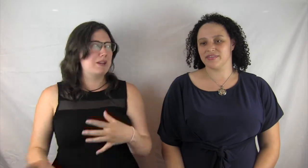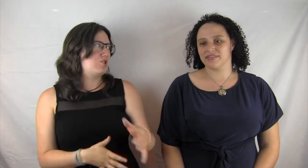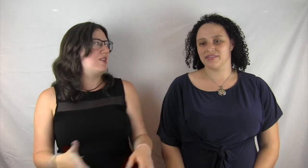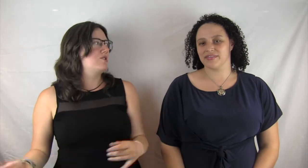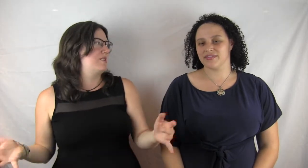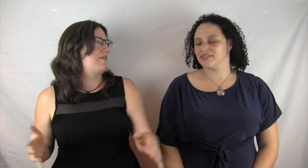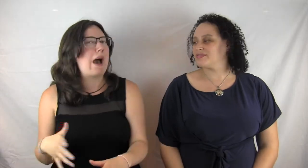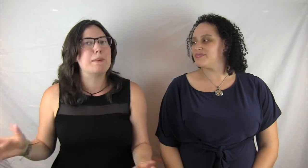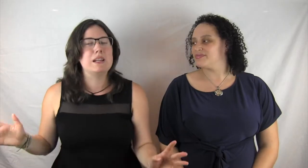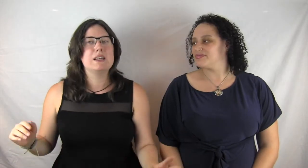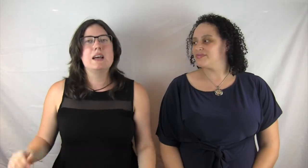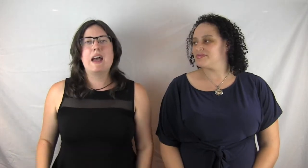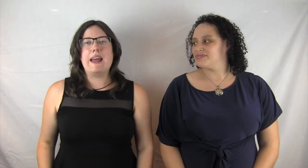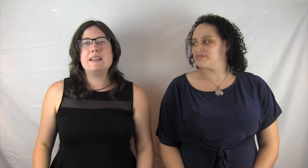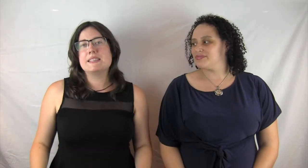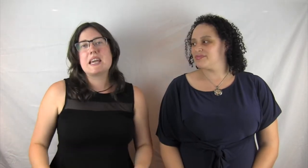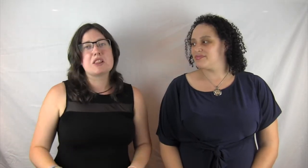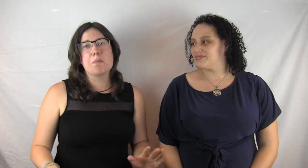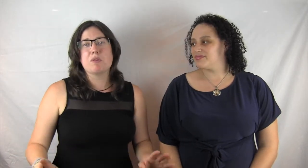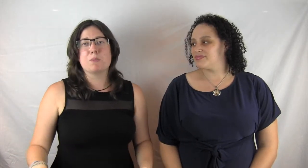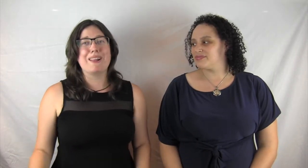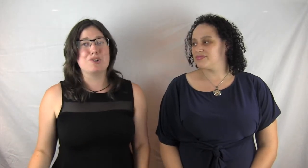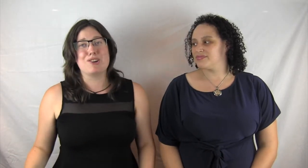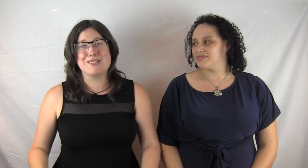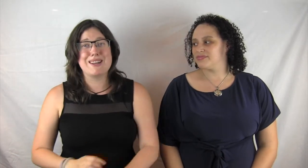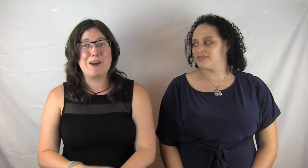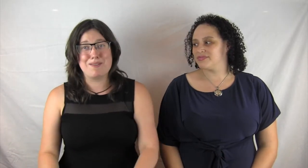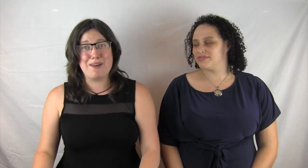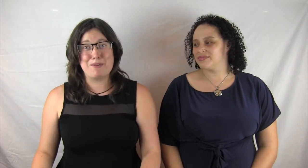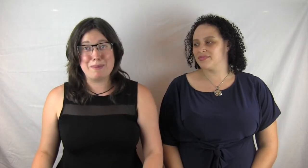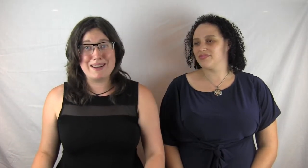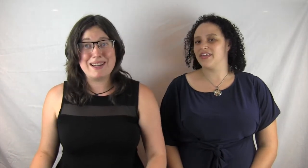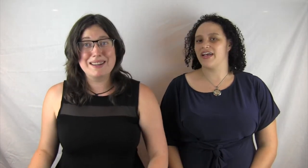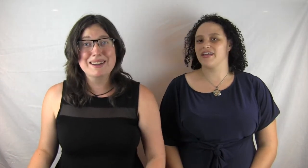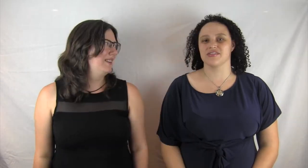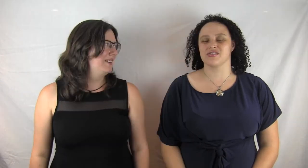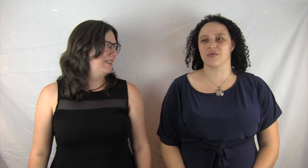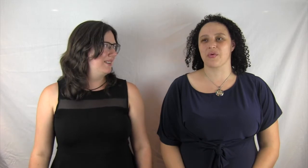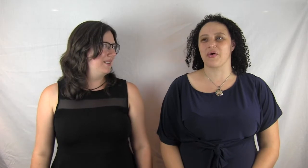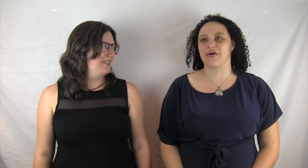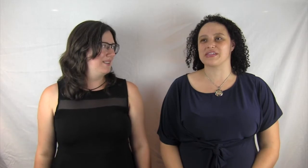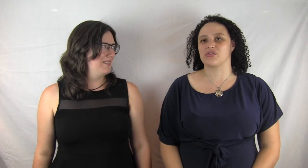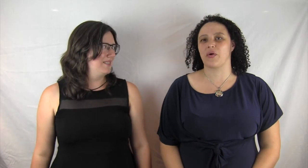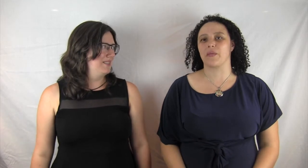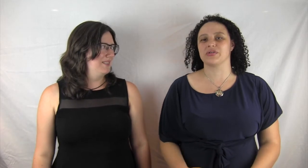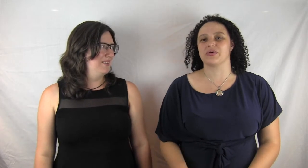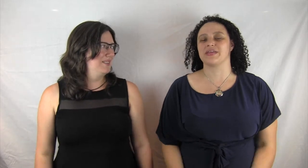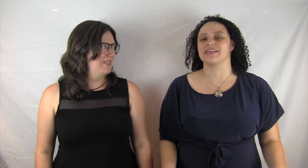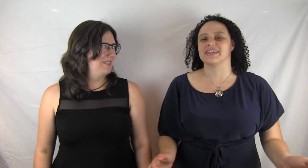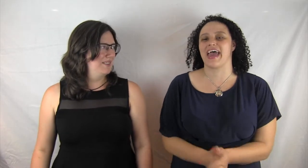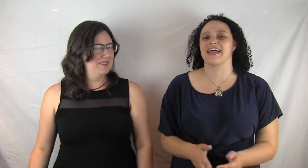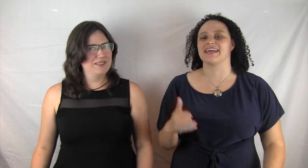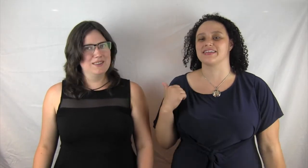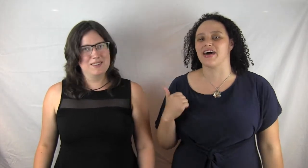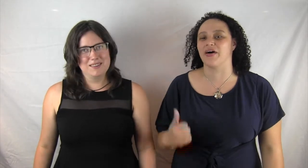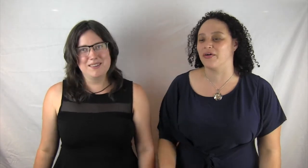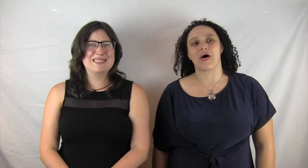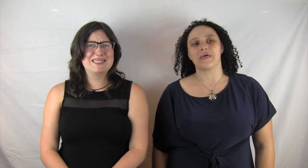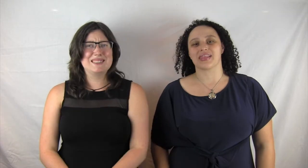many changes have happened. And he's like the most well-adjusted out of everybody. Yeah. These are the rules. Cool. We're doing this. Okay, let's go. So I would